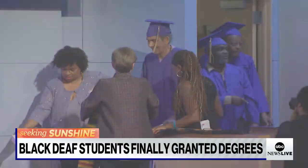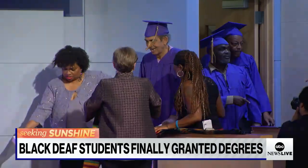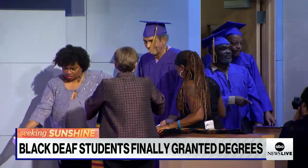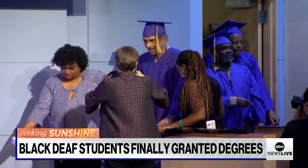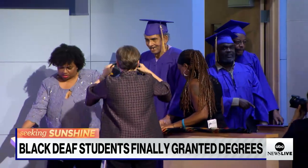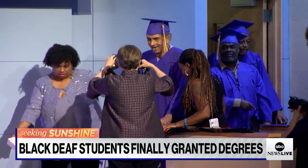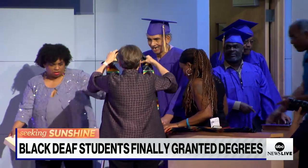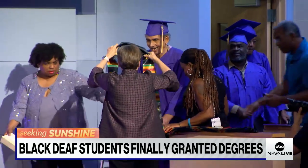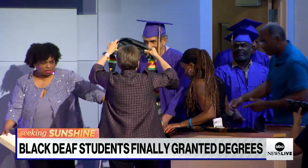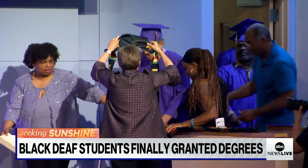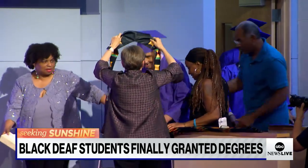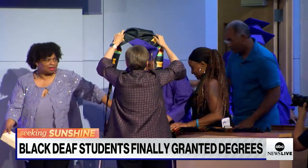Kenneth Miller!